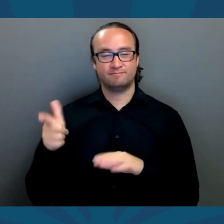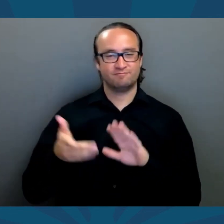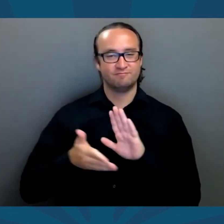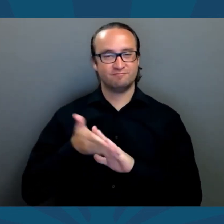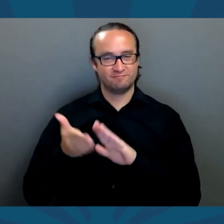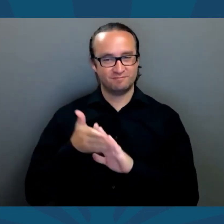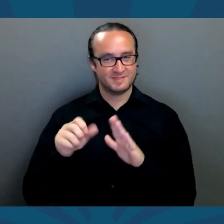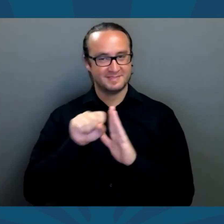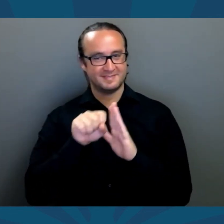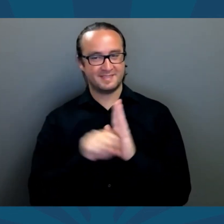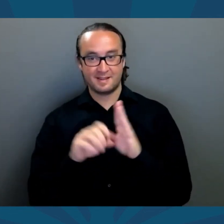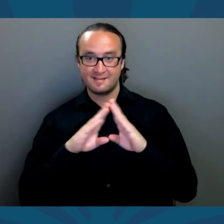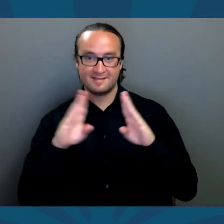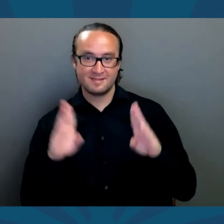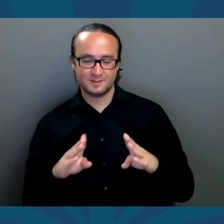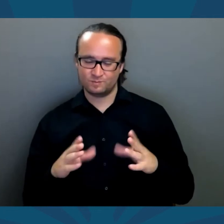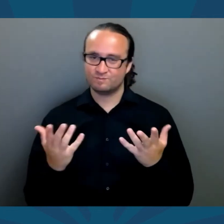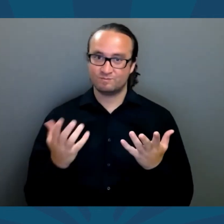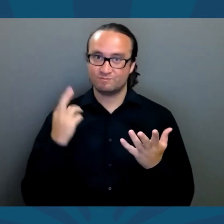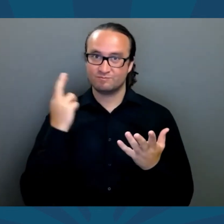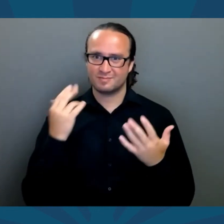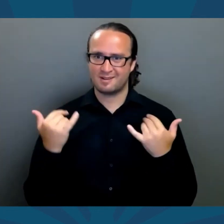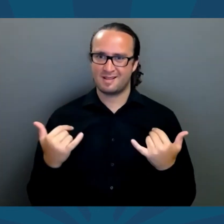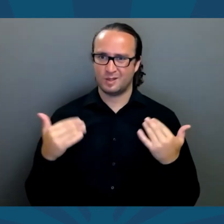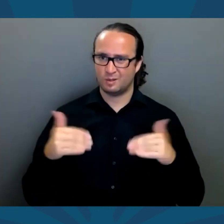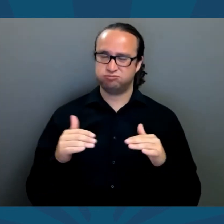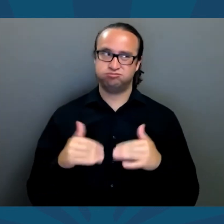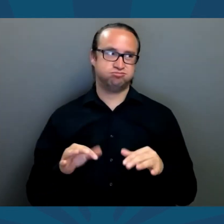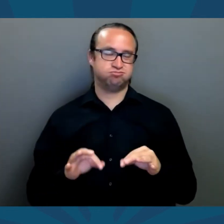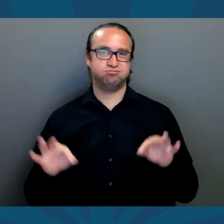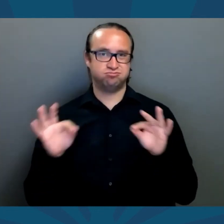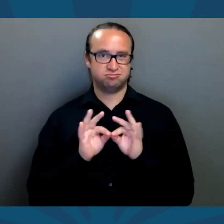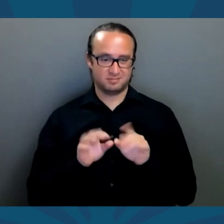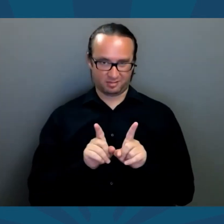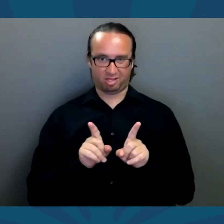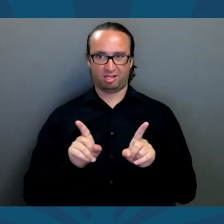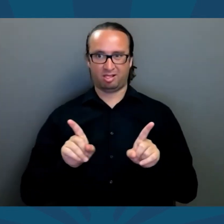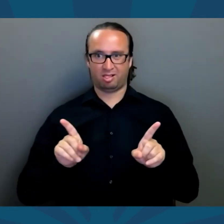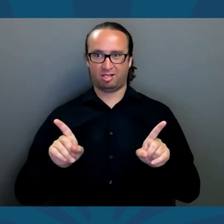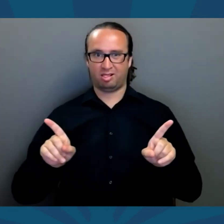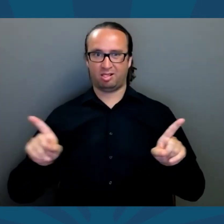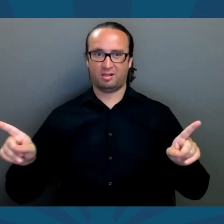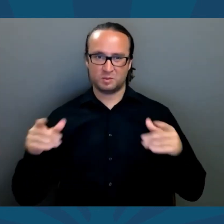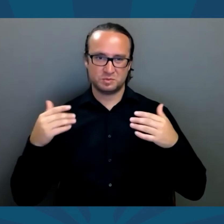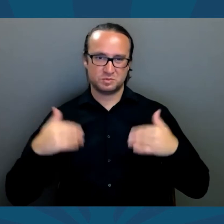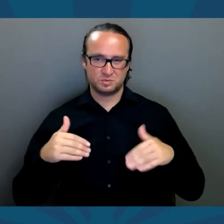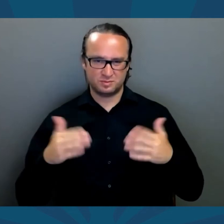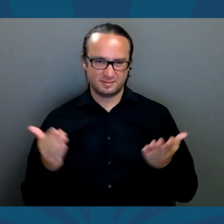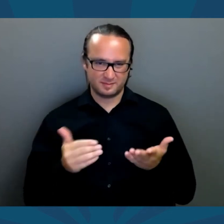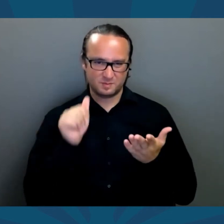Vera is running for the state house because now is a critical fork in the road for Arizona.